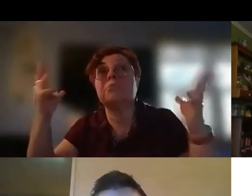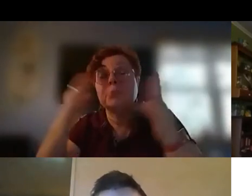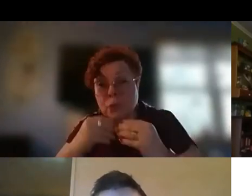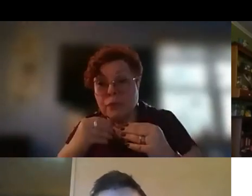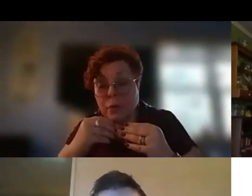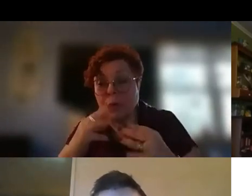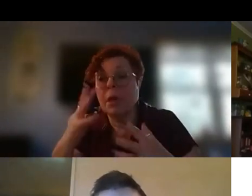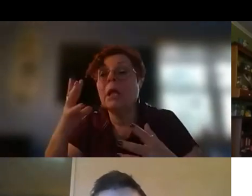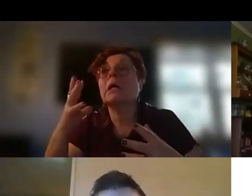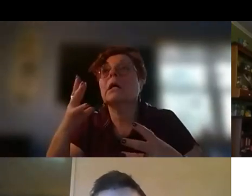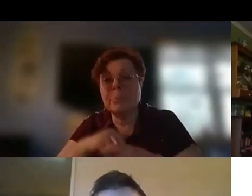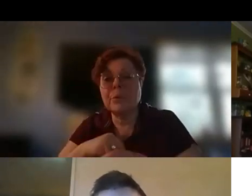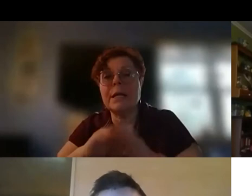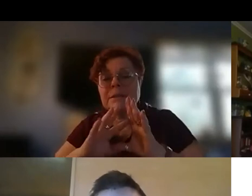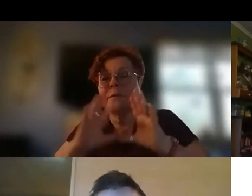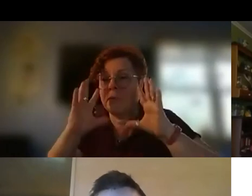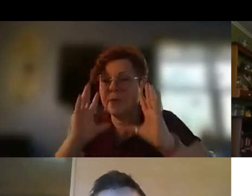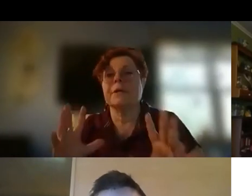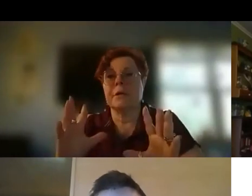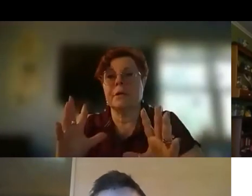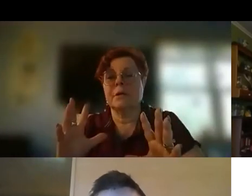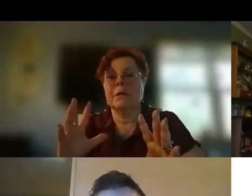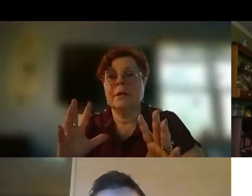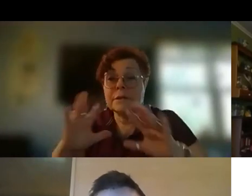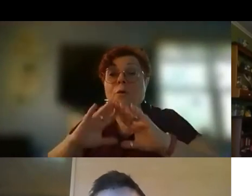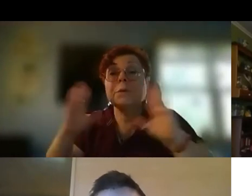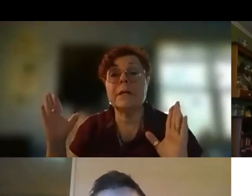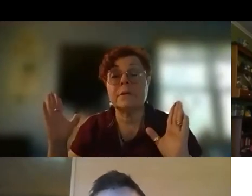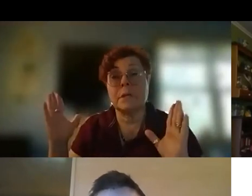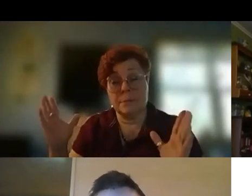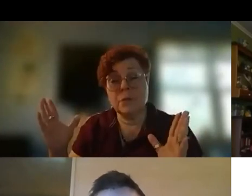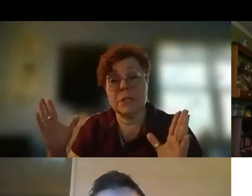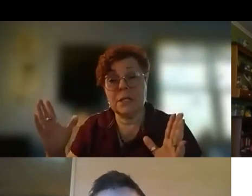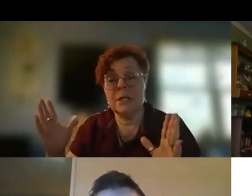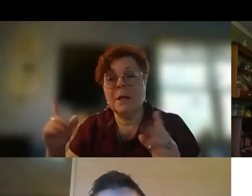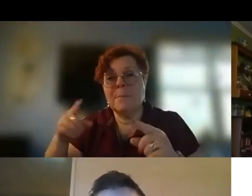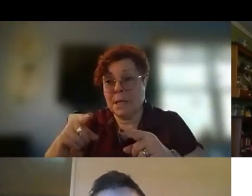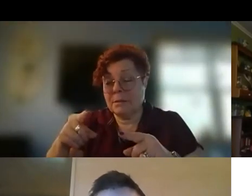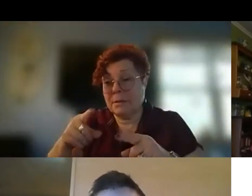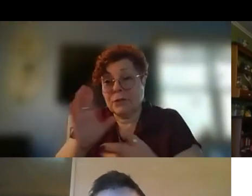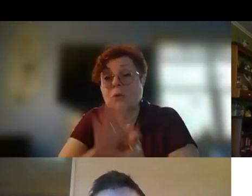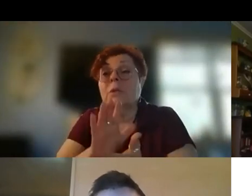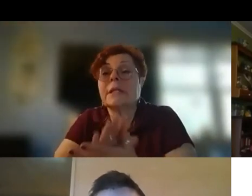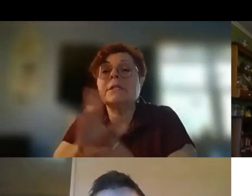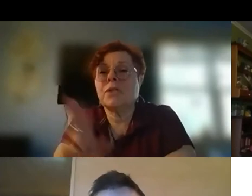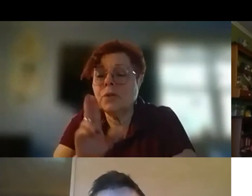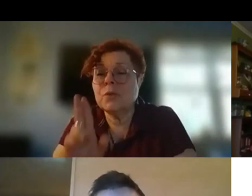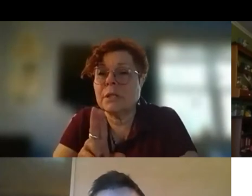beautiful, comprehensive theater that's open to the community, but the school gets to use it